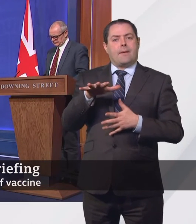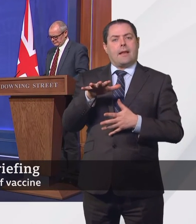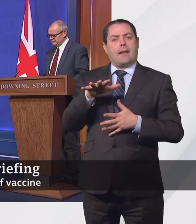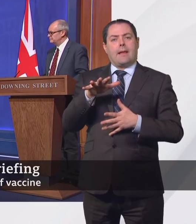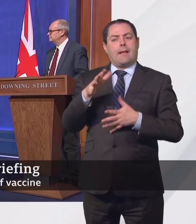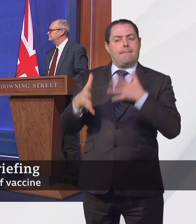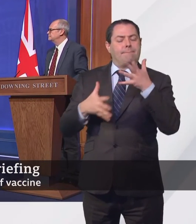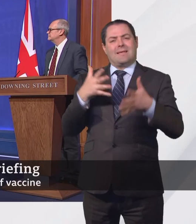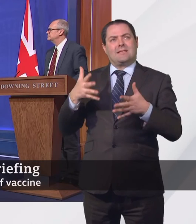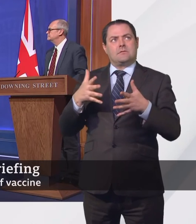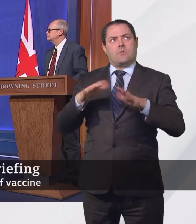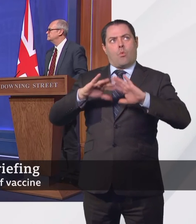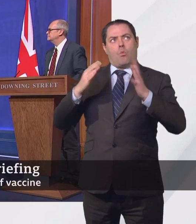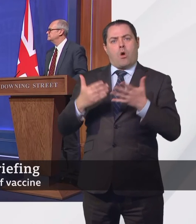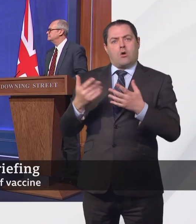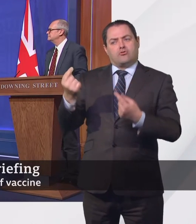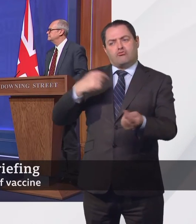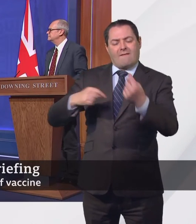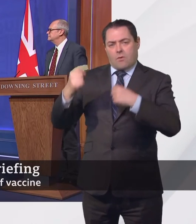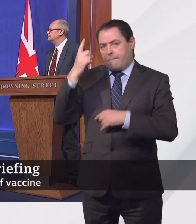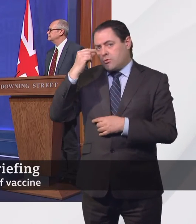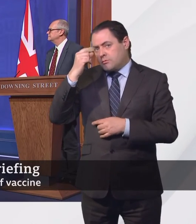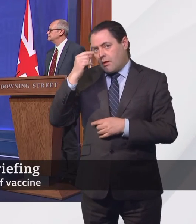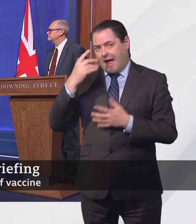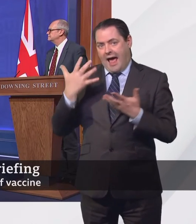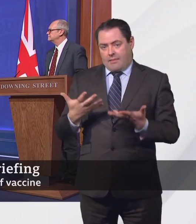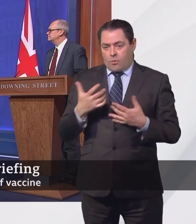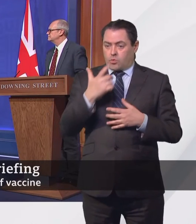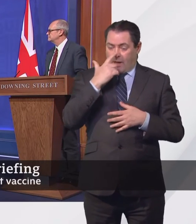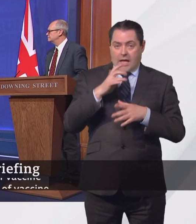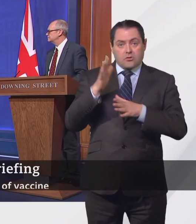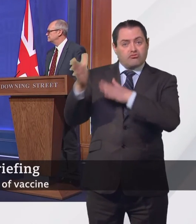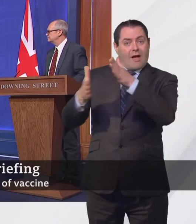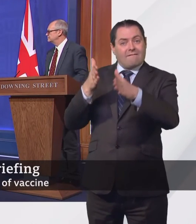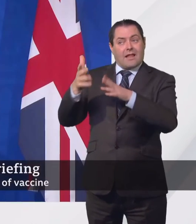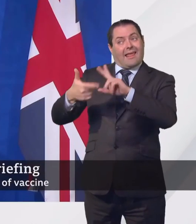international travel, like the exception to travel for business purposes?